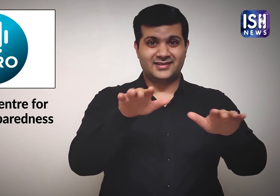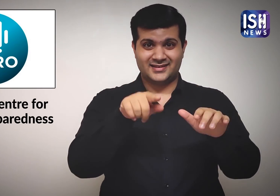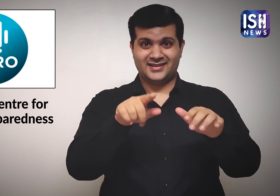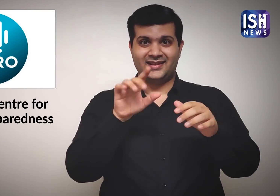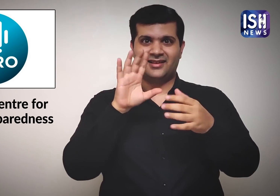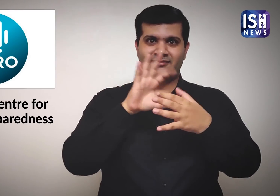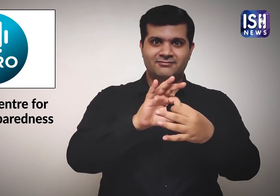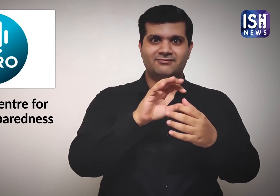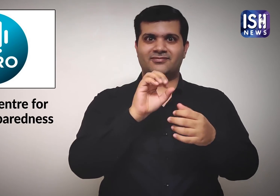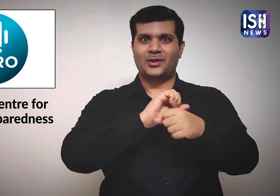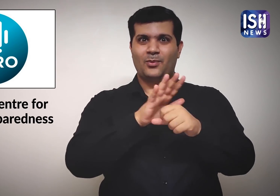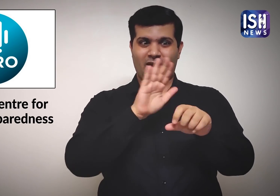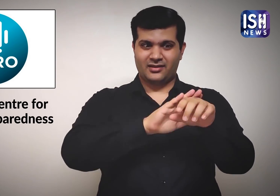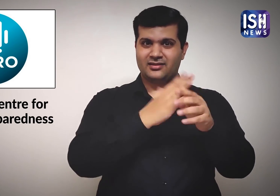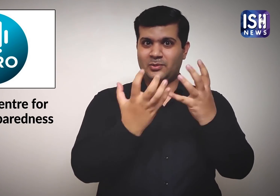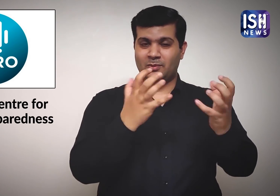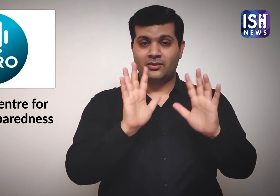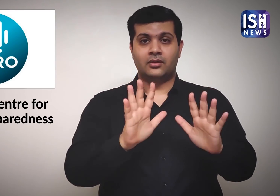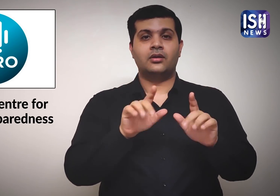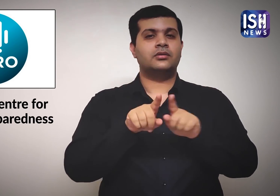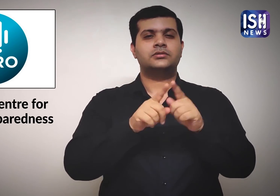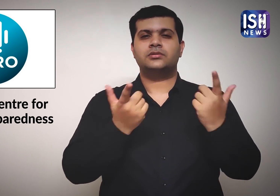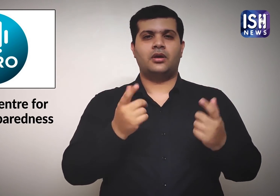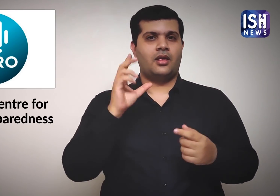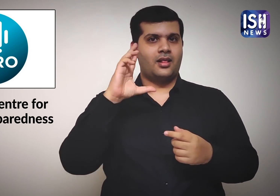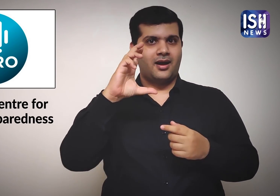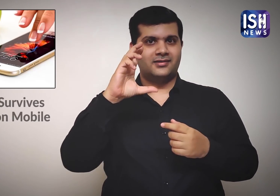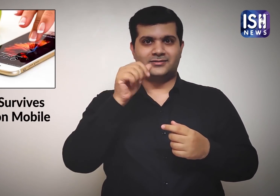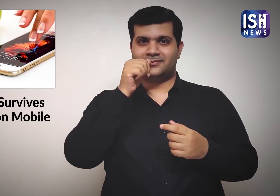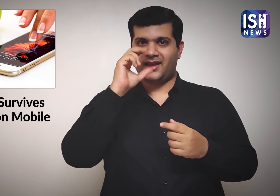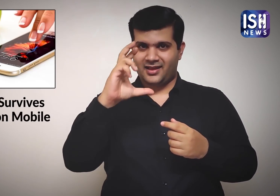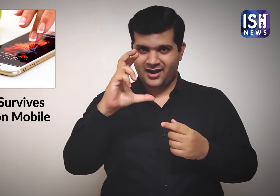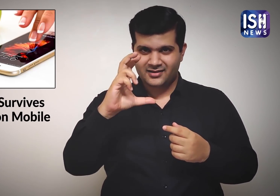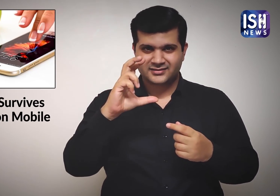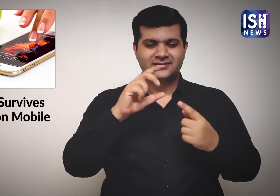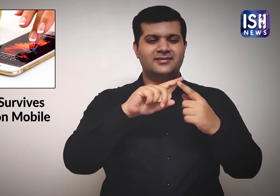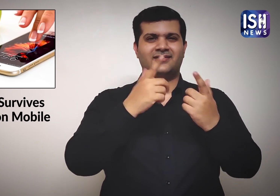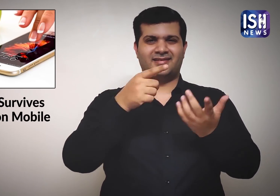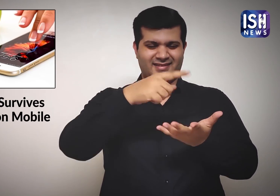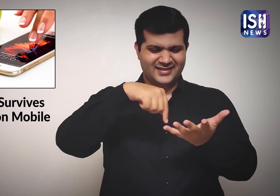alive on glass, mobile screens, steel and cash notes for up to 28 days.